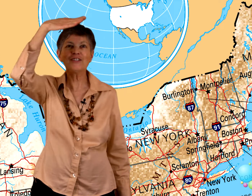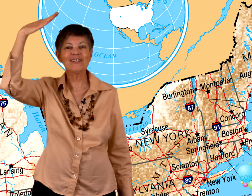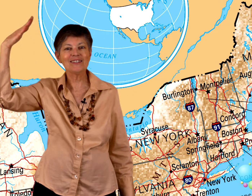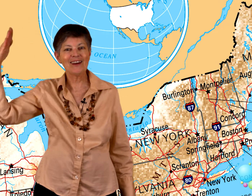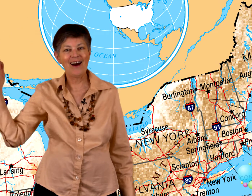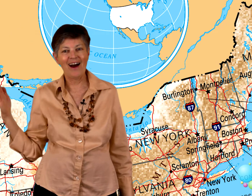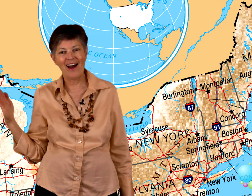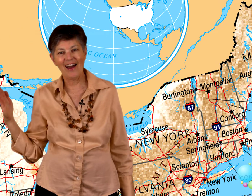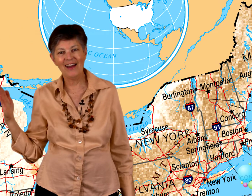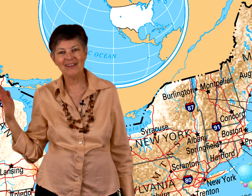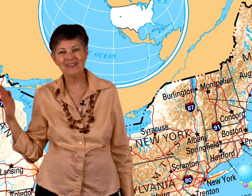skies.